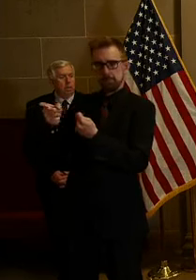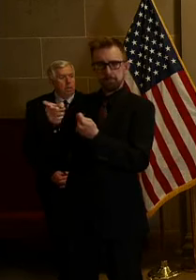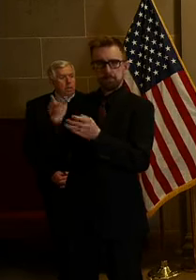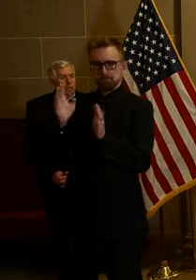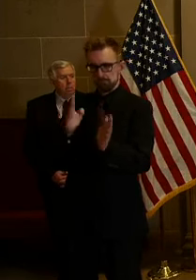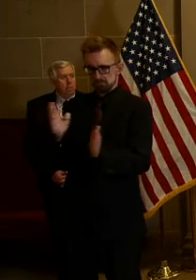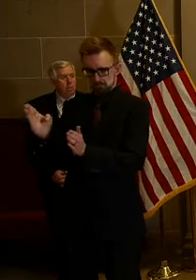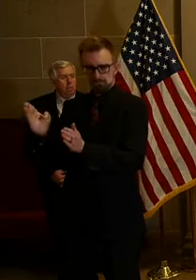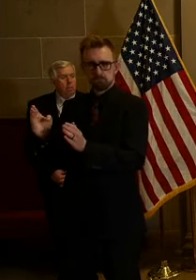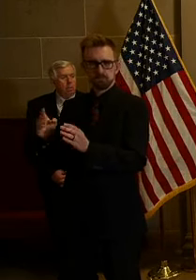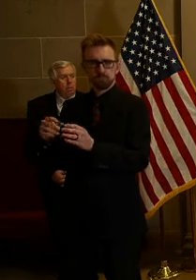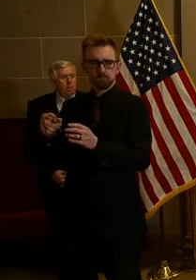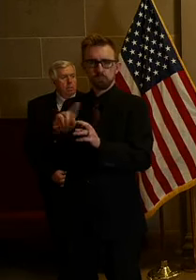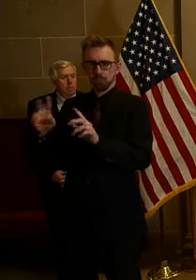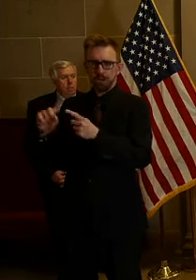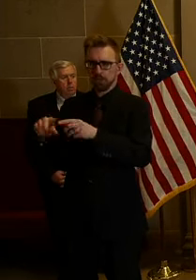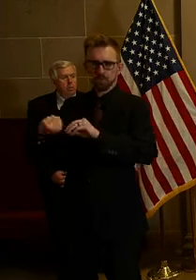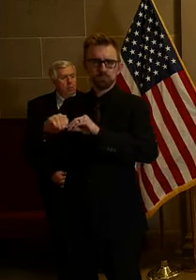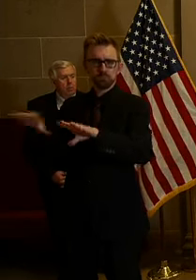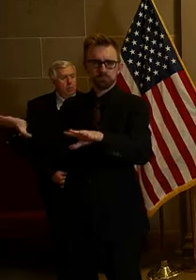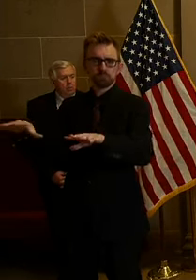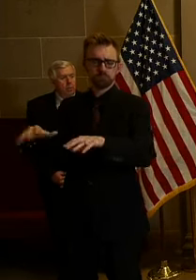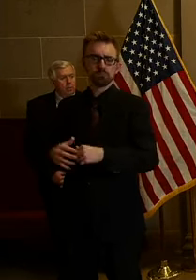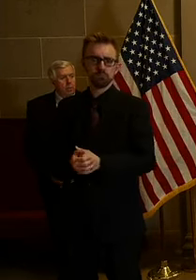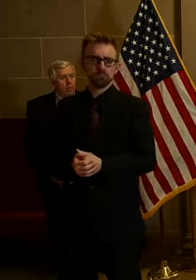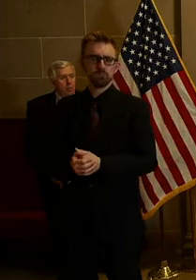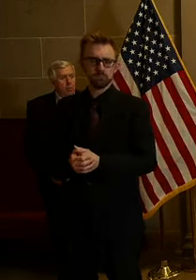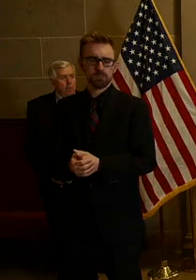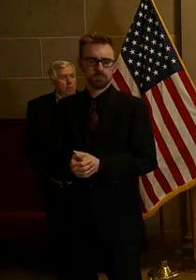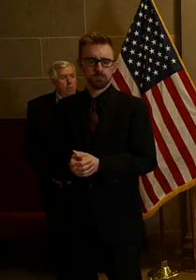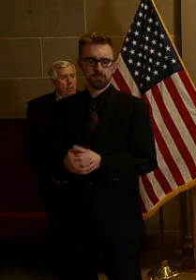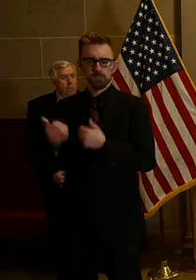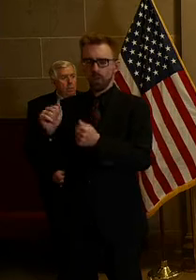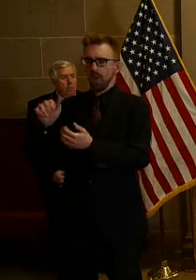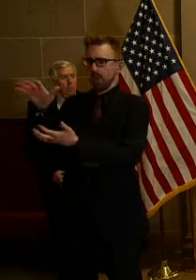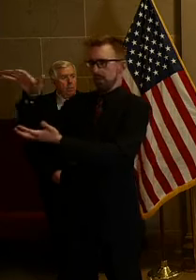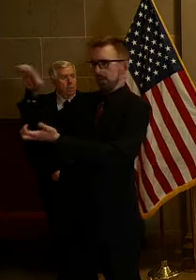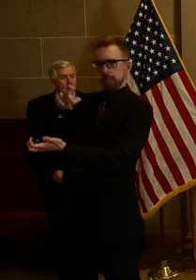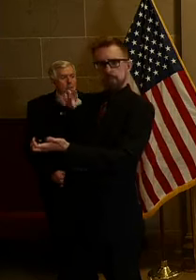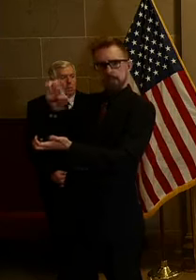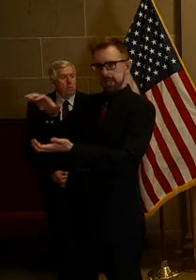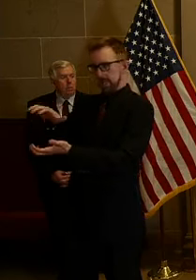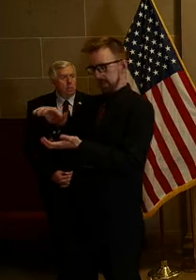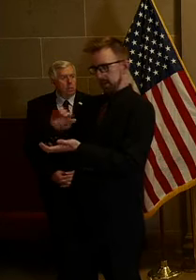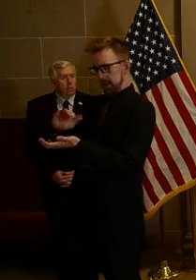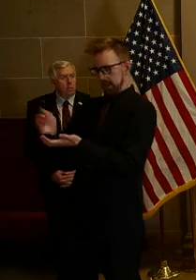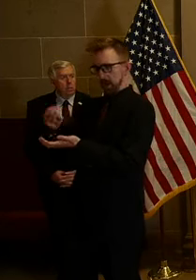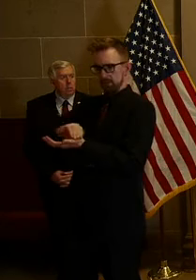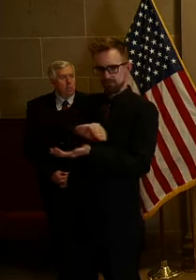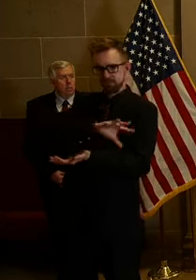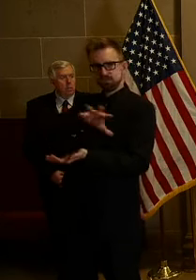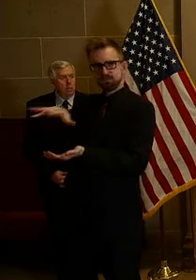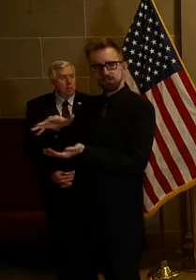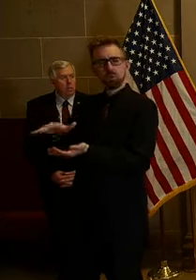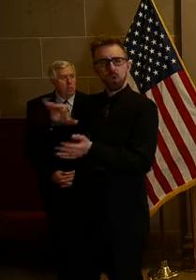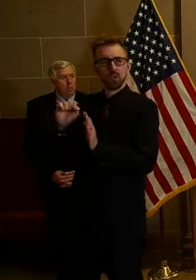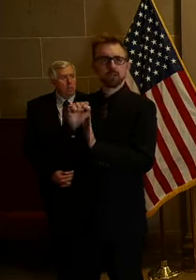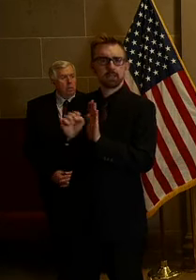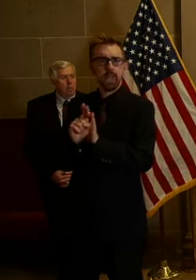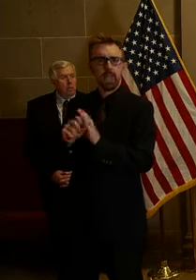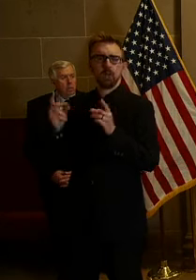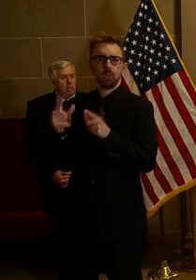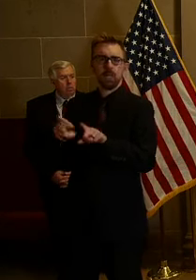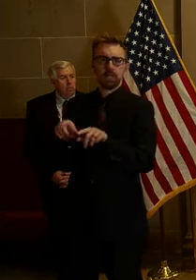plan ready to go to turn the PPE around to the people who need it in the state as quickly as